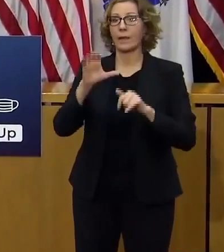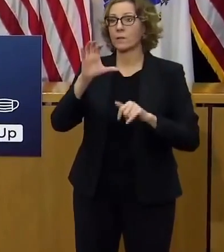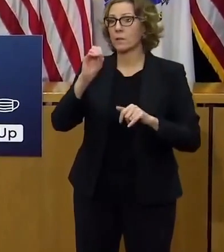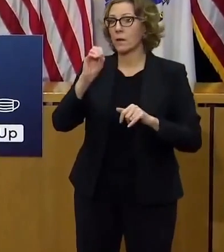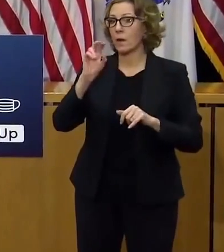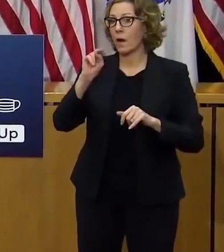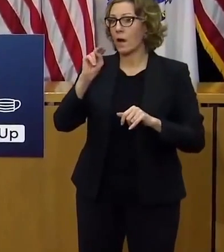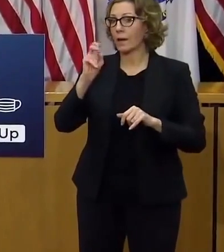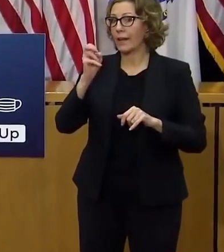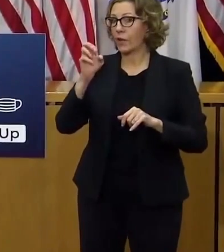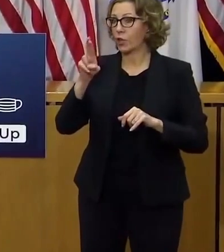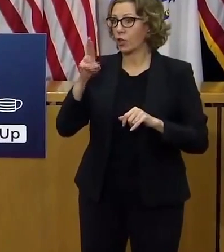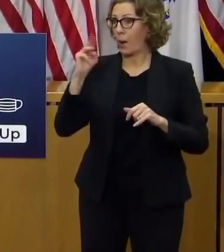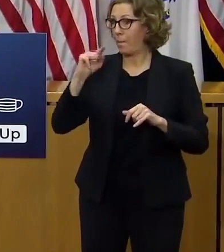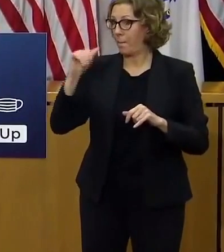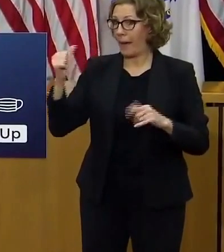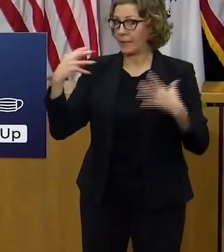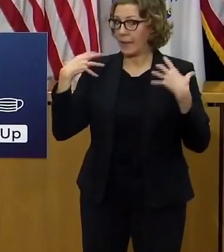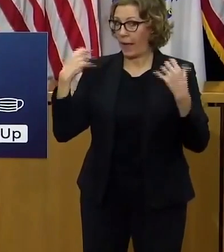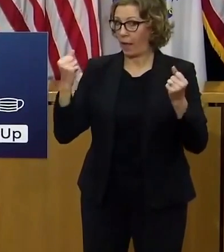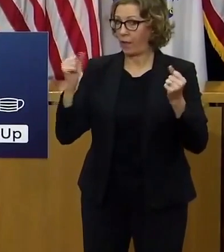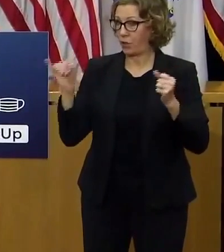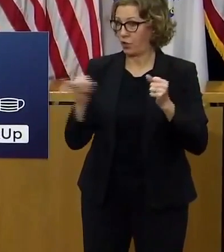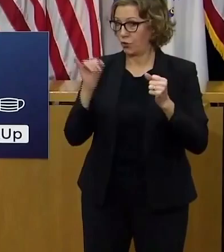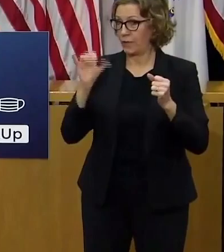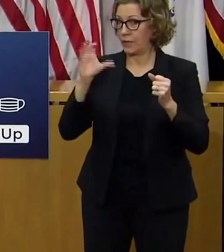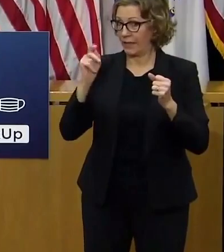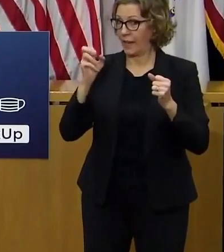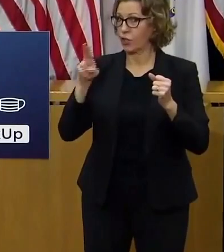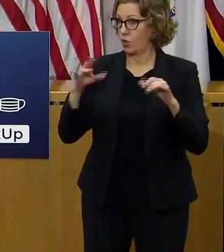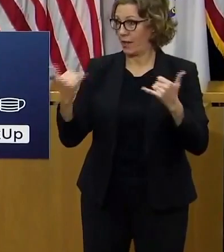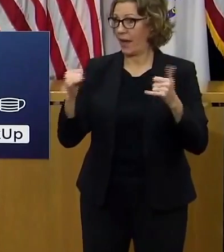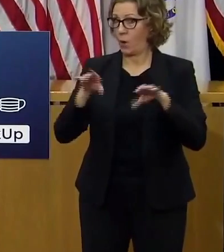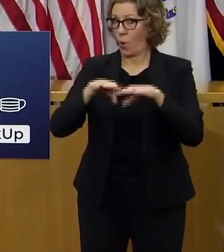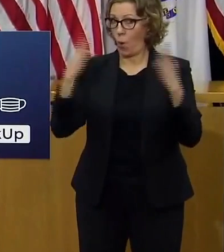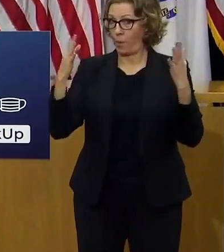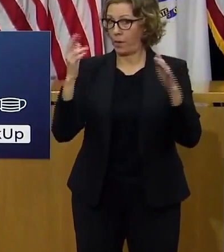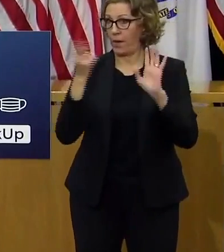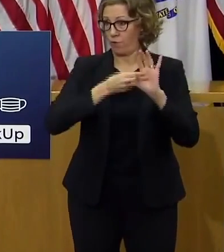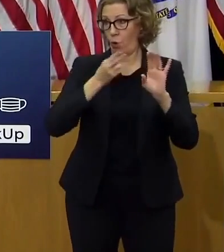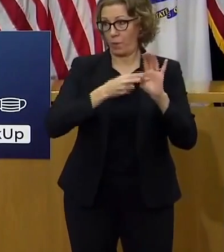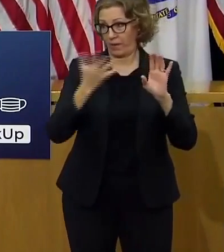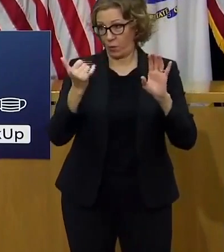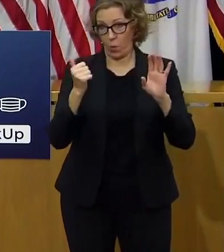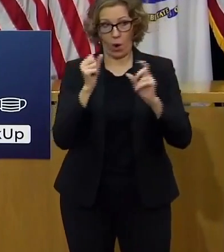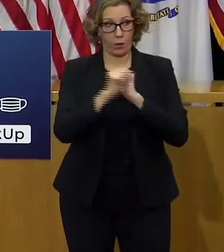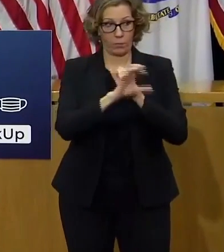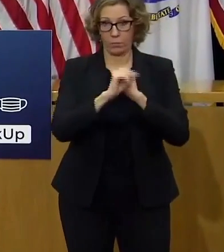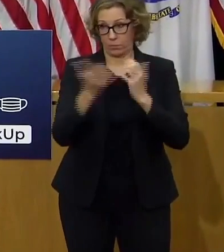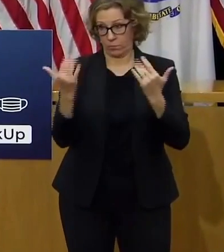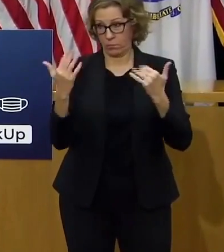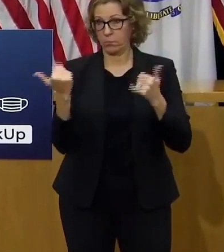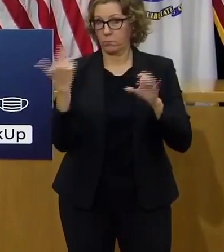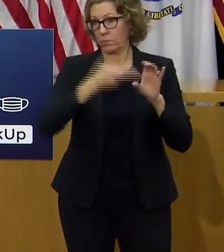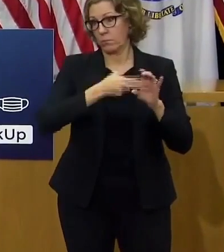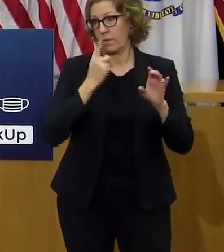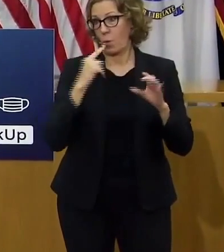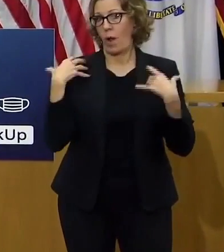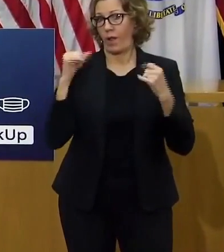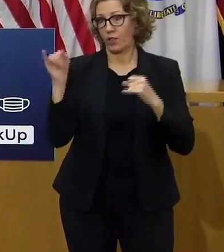in case anybody wants to see what's weird remember as i am still chair of the board of the connector um